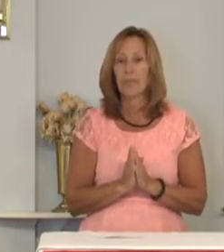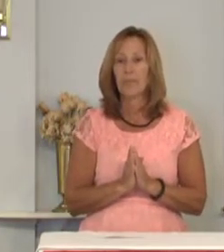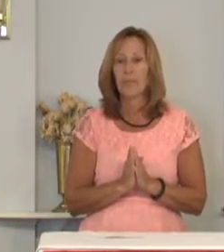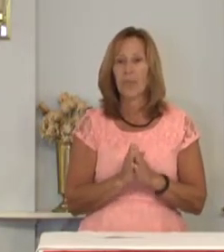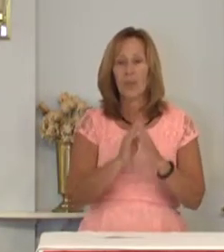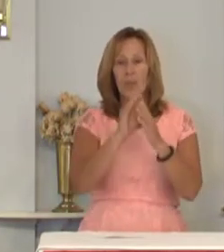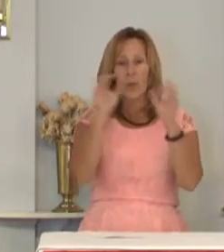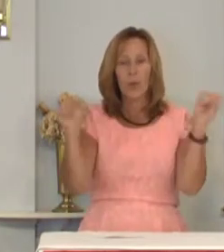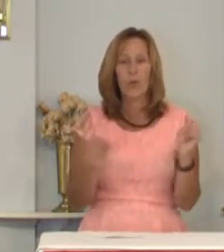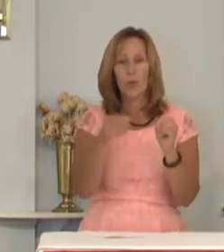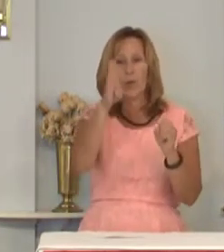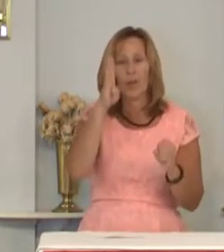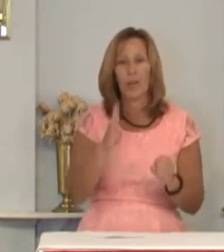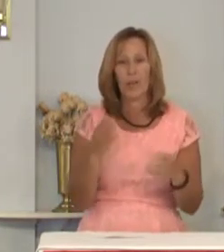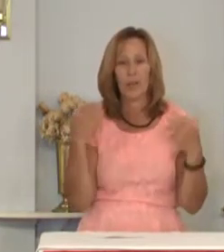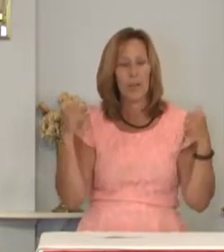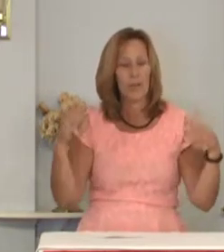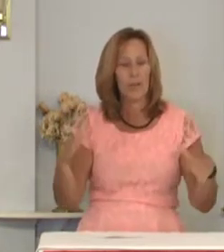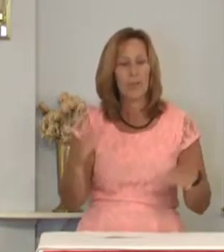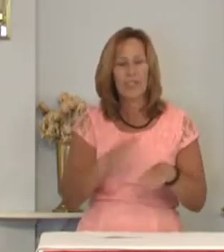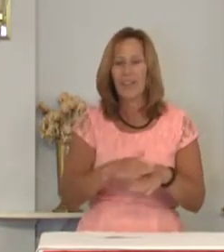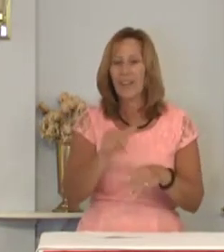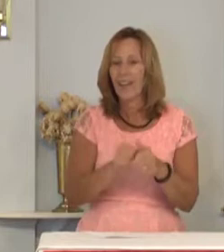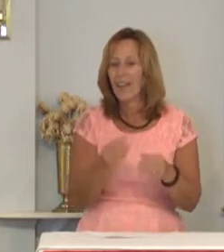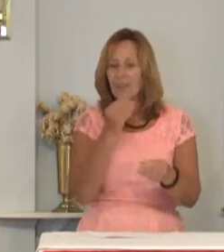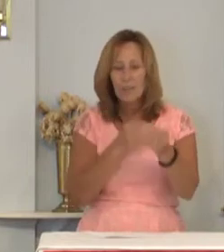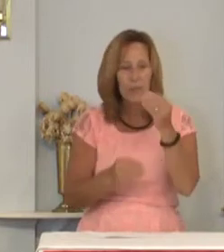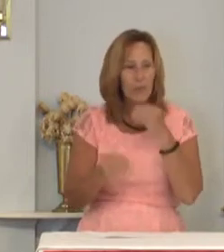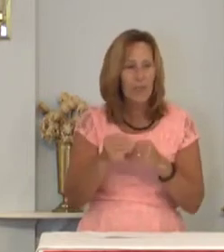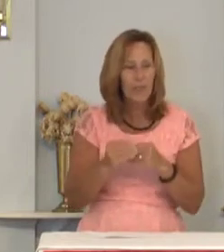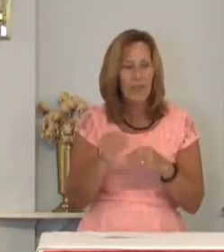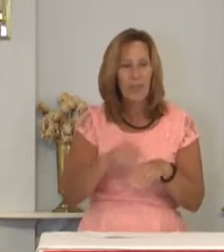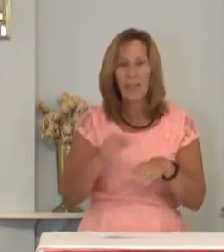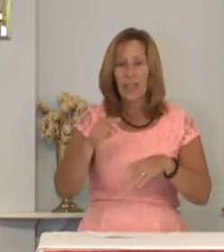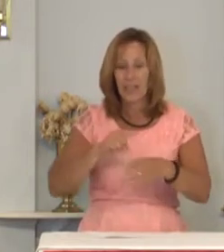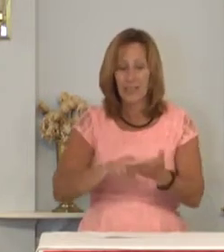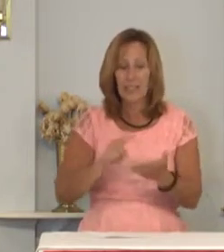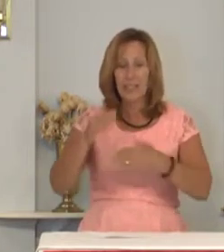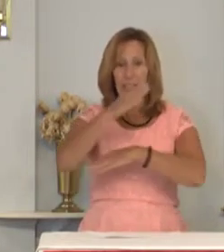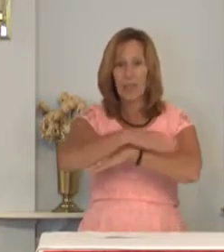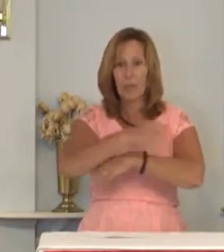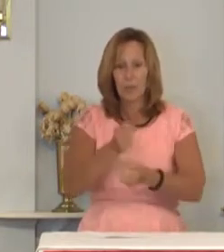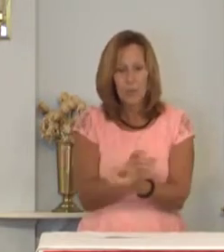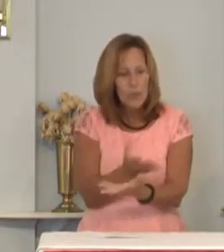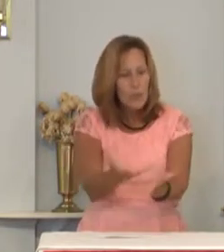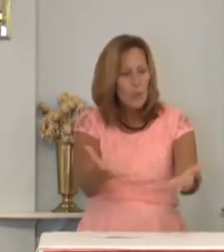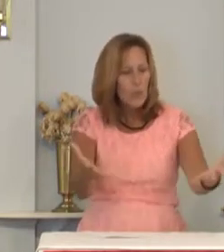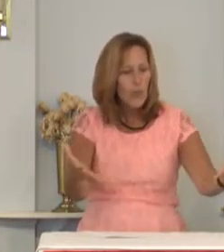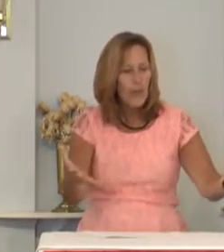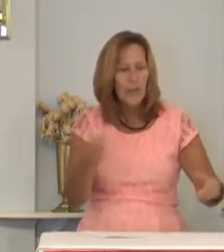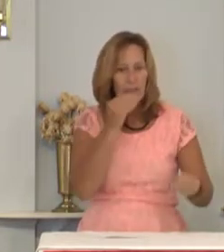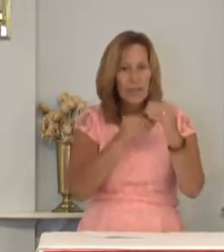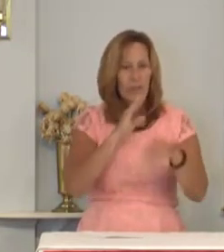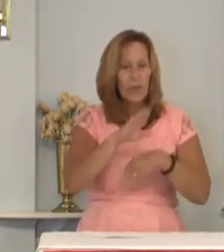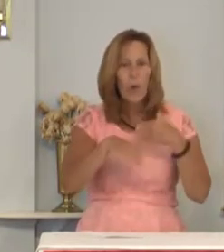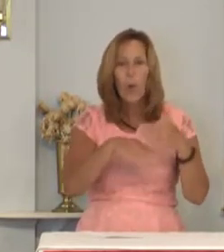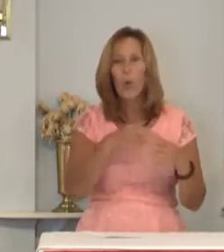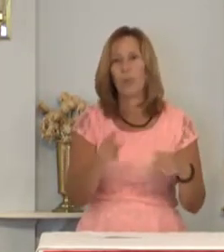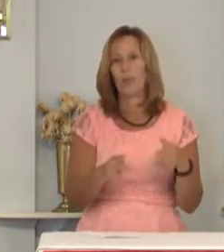oh God the host at every meal at this table you spread out a feast for all peoples